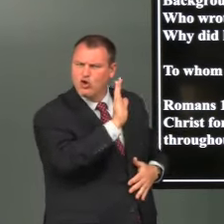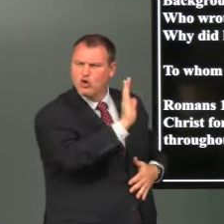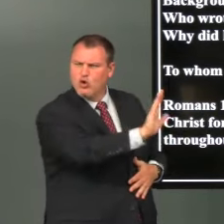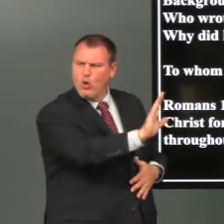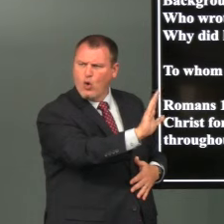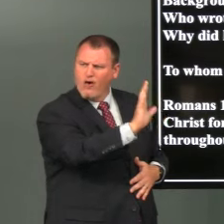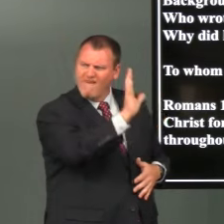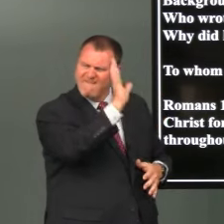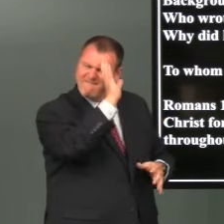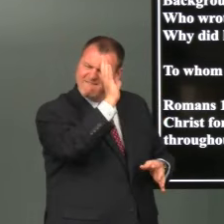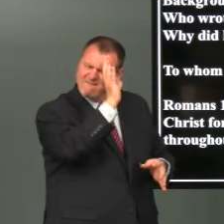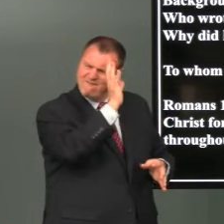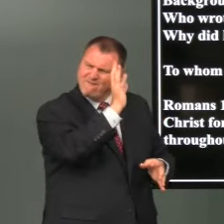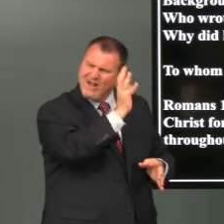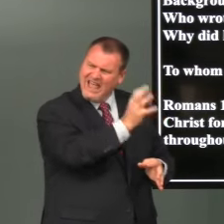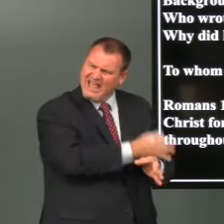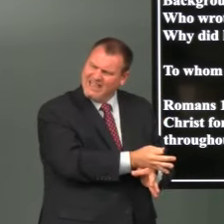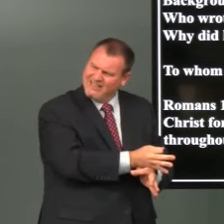that your faith